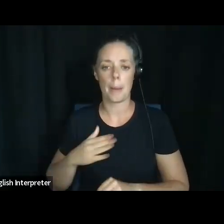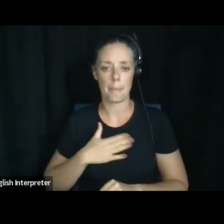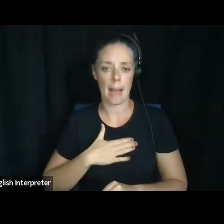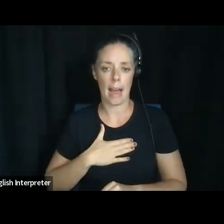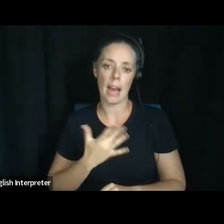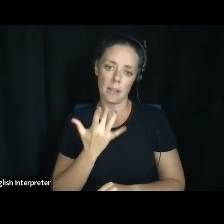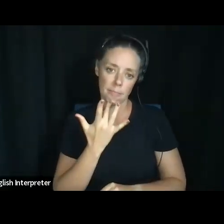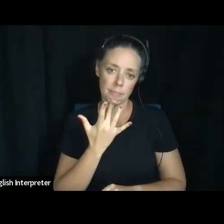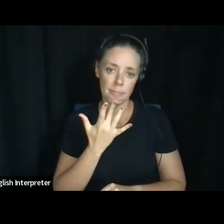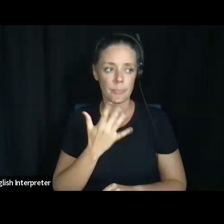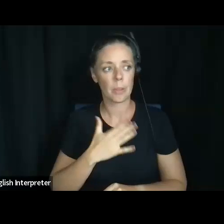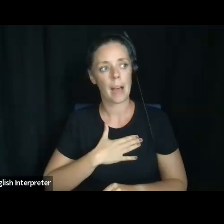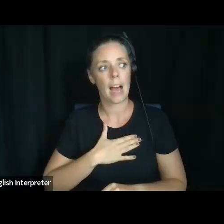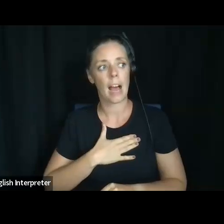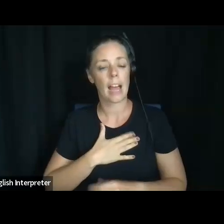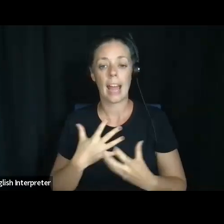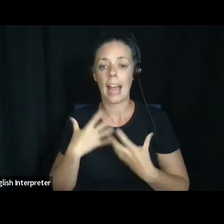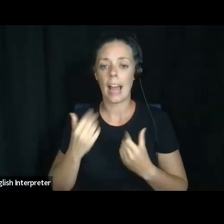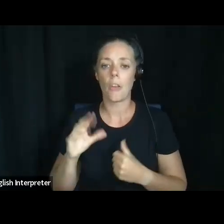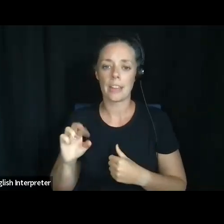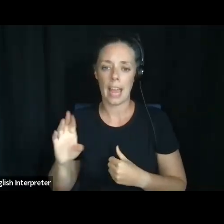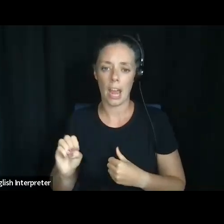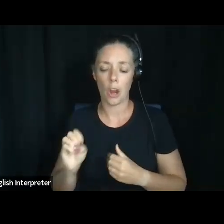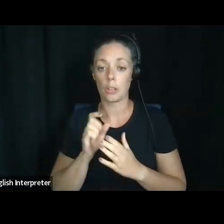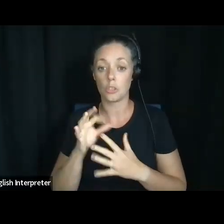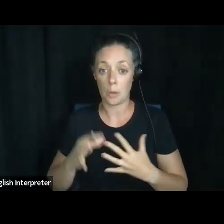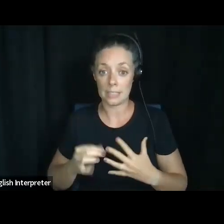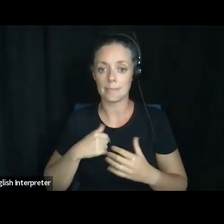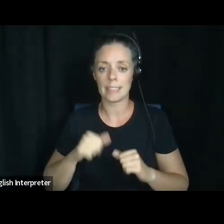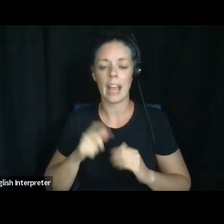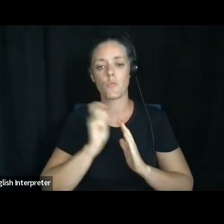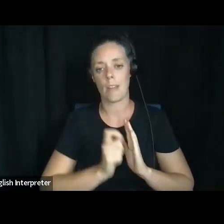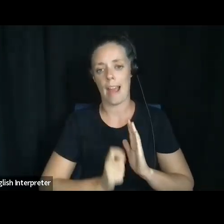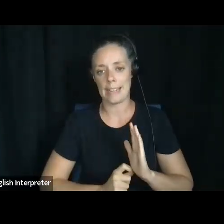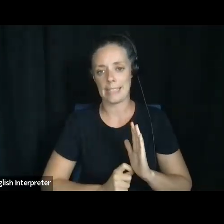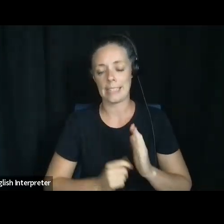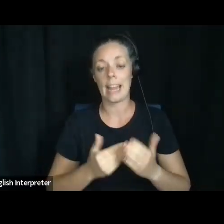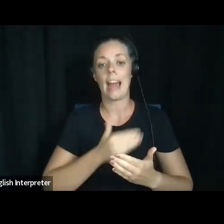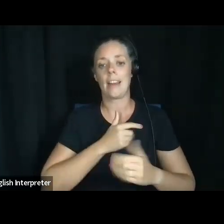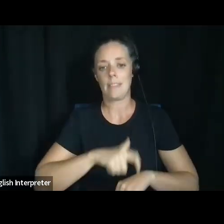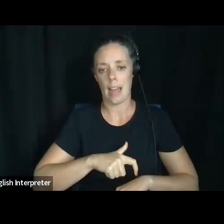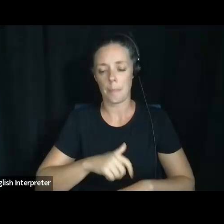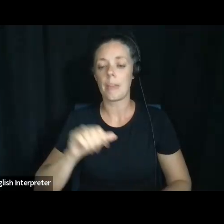preferences and my healthcare choices in writing ahead of time in an advanced directive document.